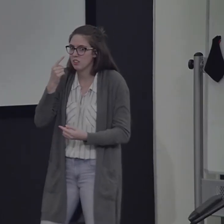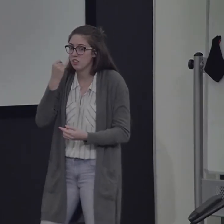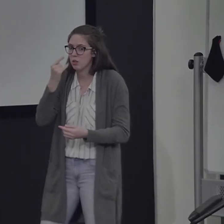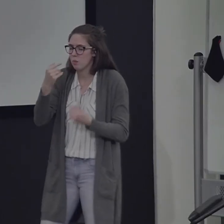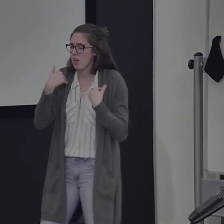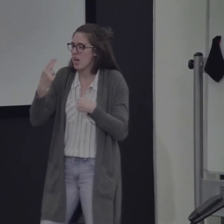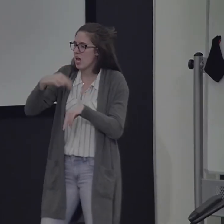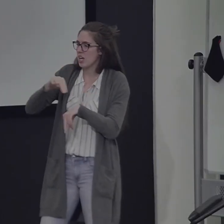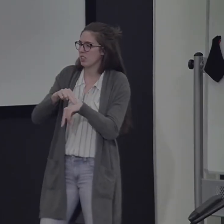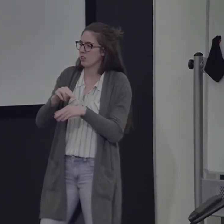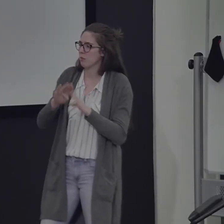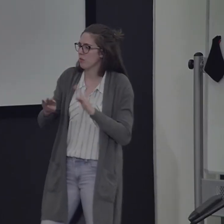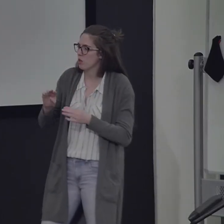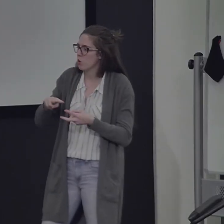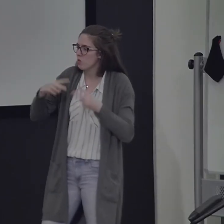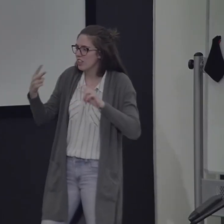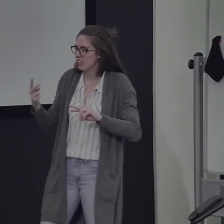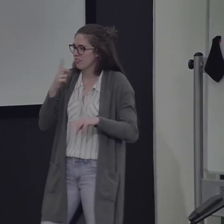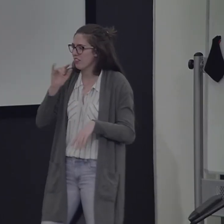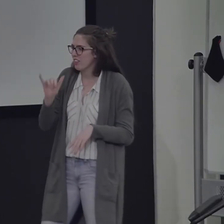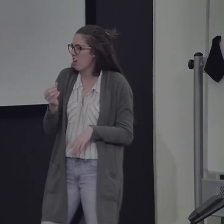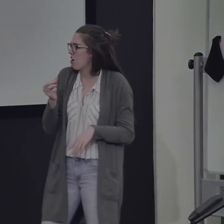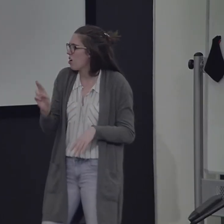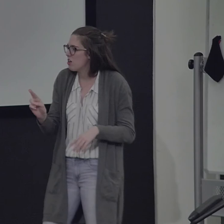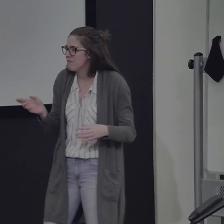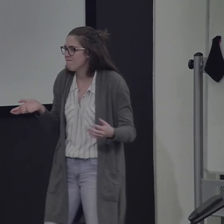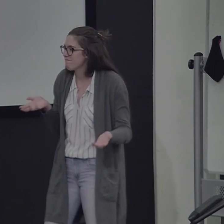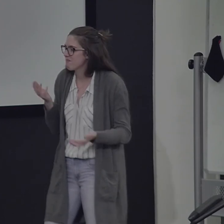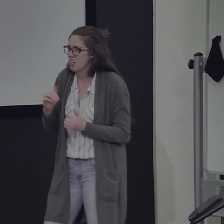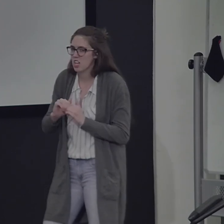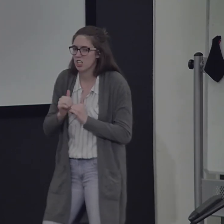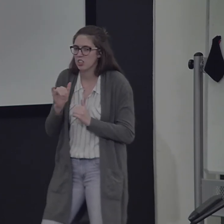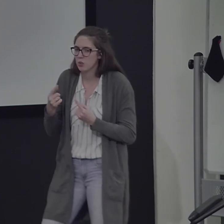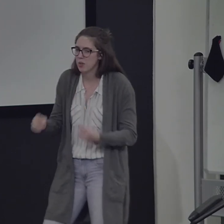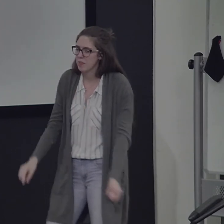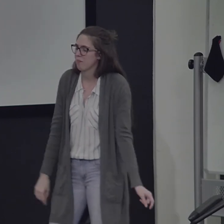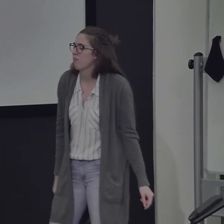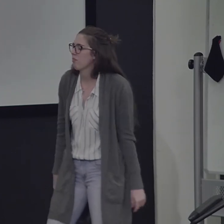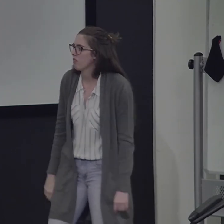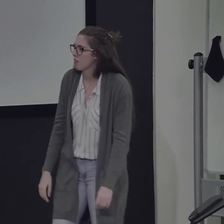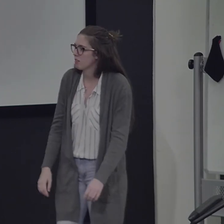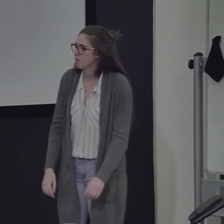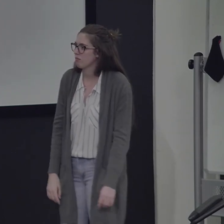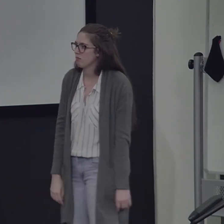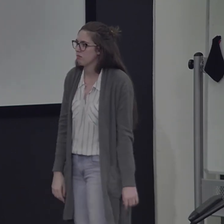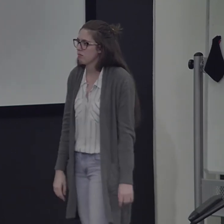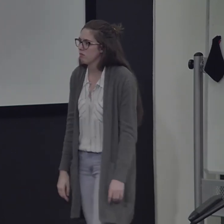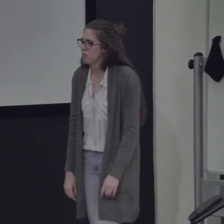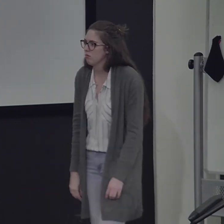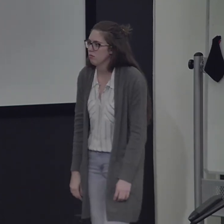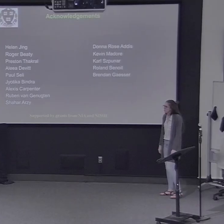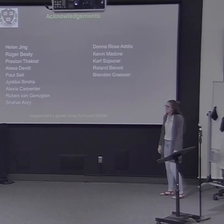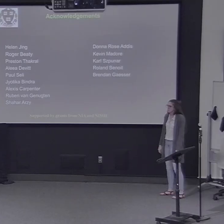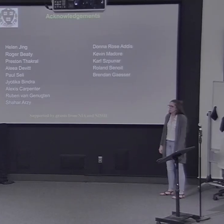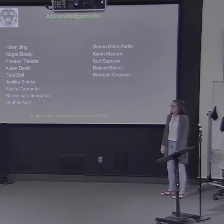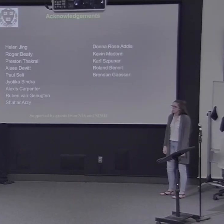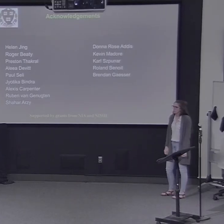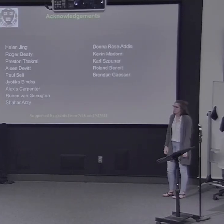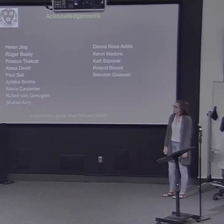to rely on creative thinking or is there a natural biological instinct that they would have to rely on